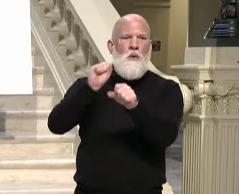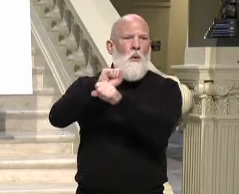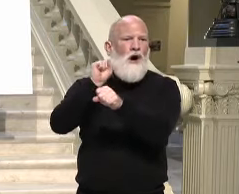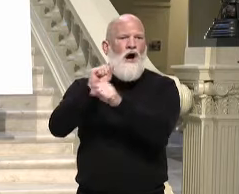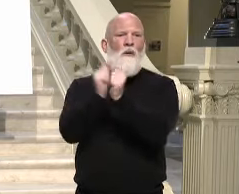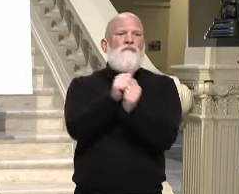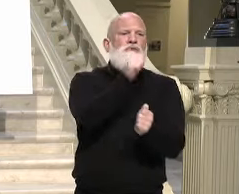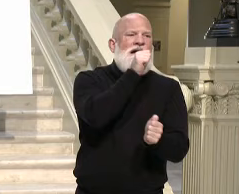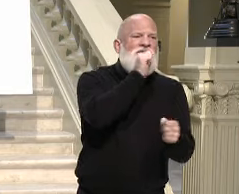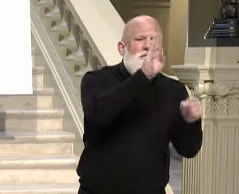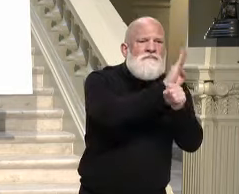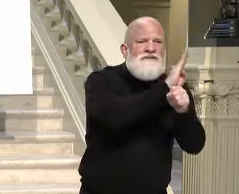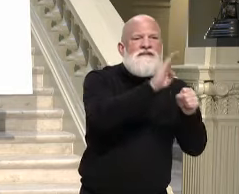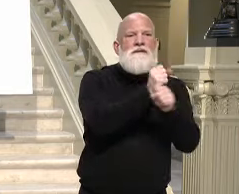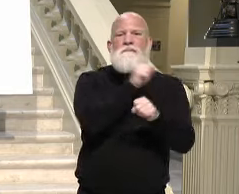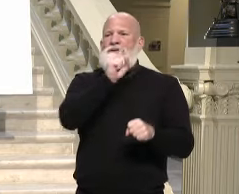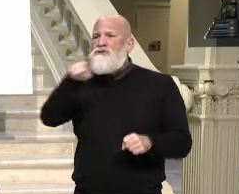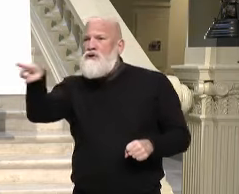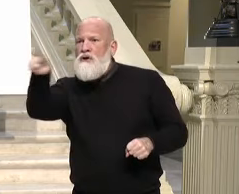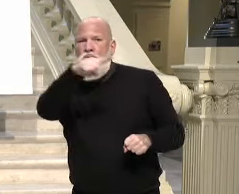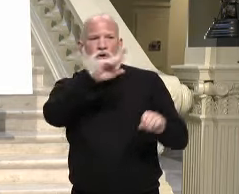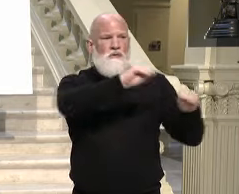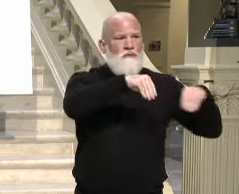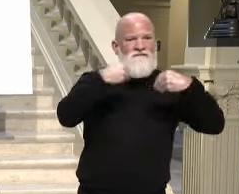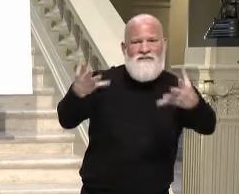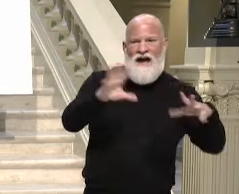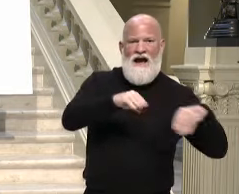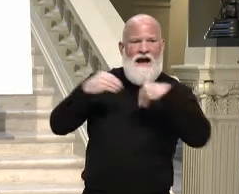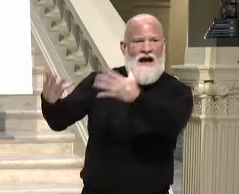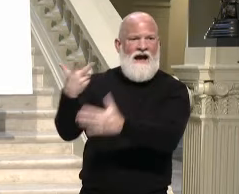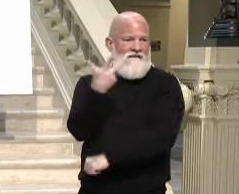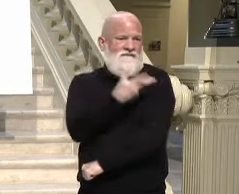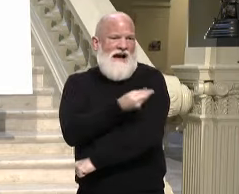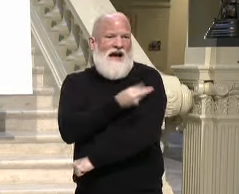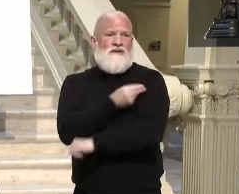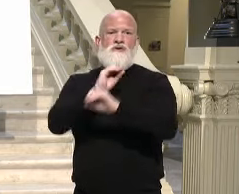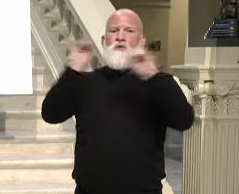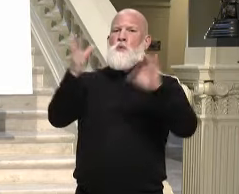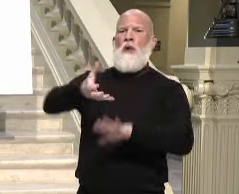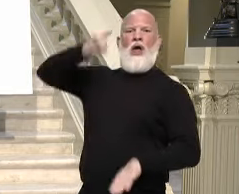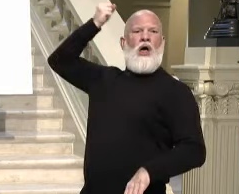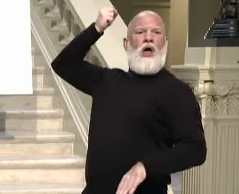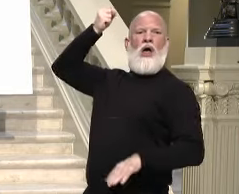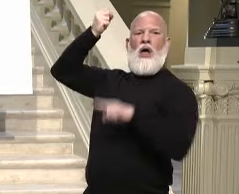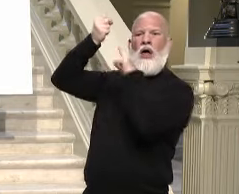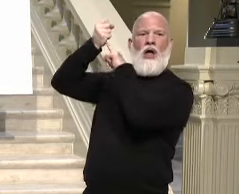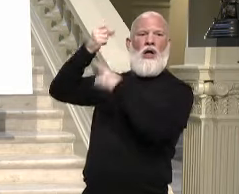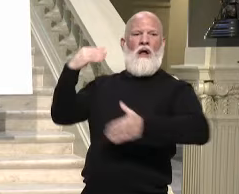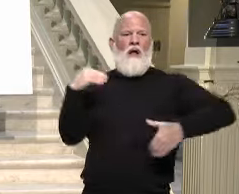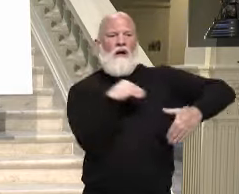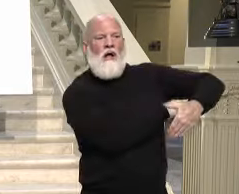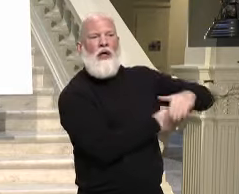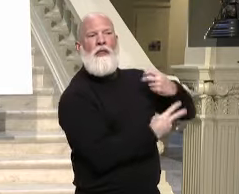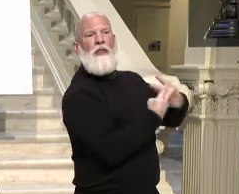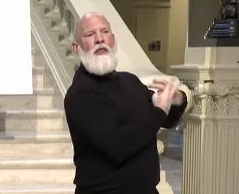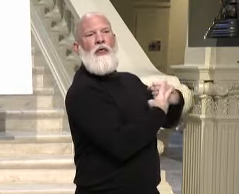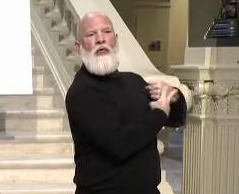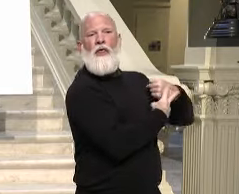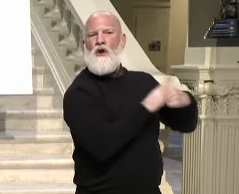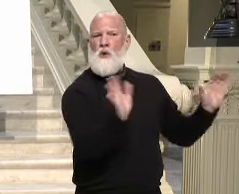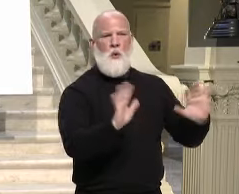holding any doses in reserve given the significant improvements in the supply chain from the federal government and